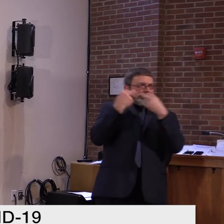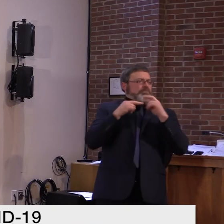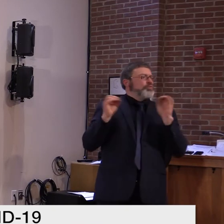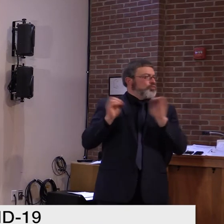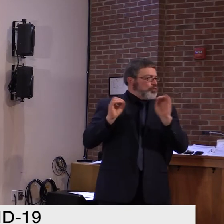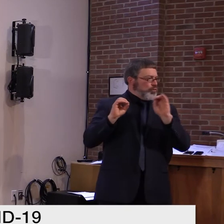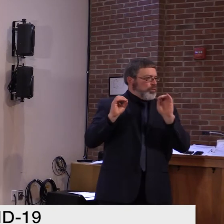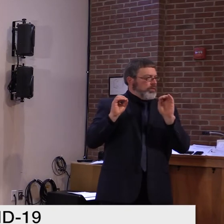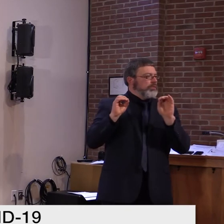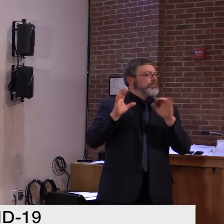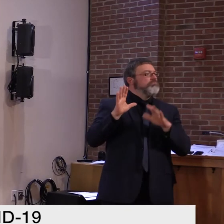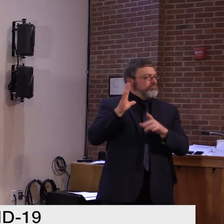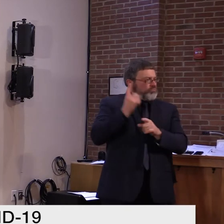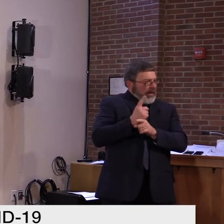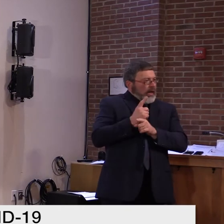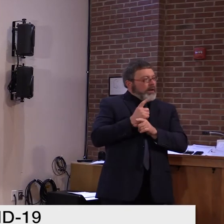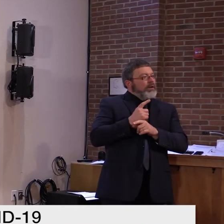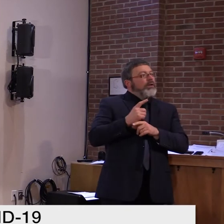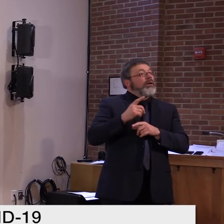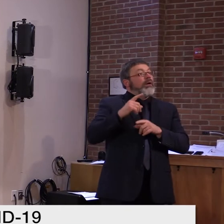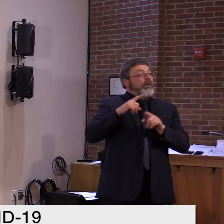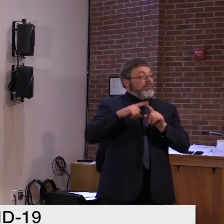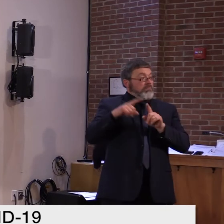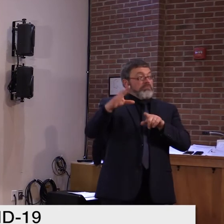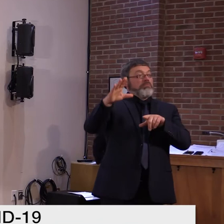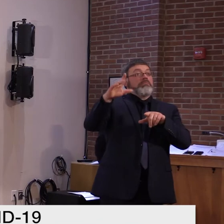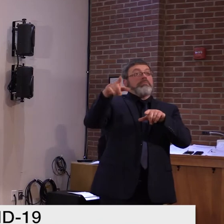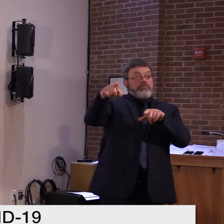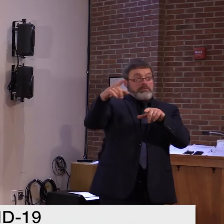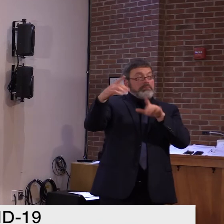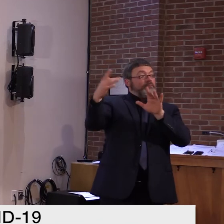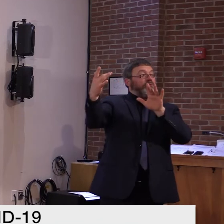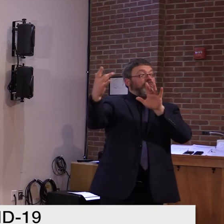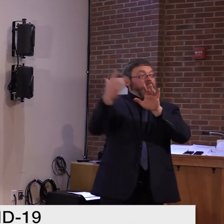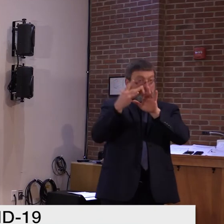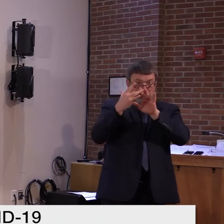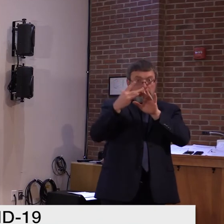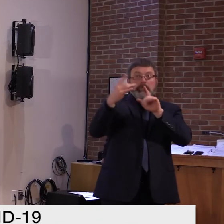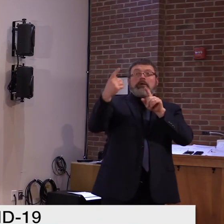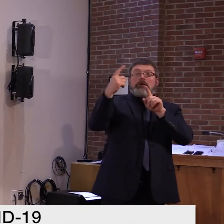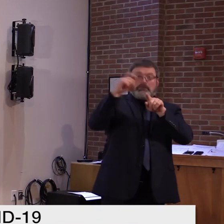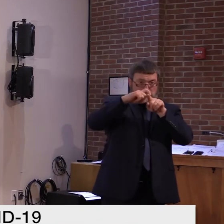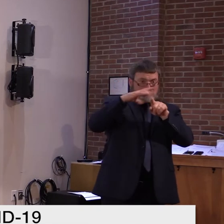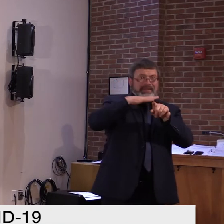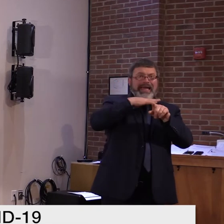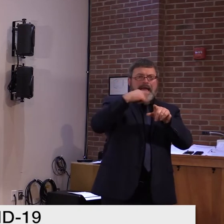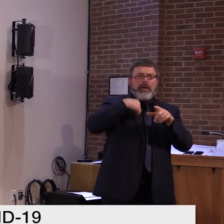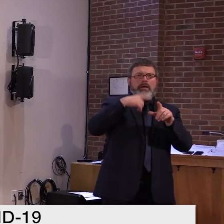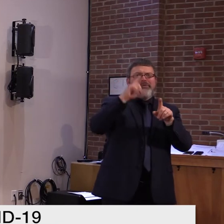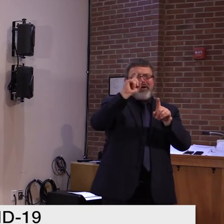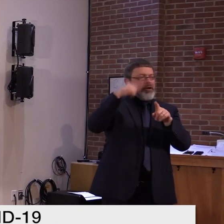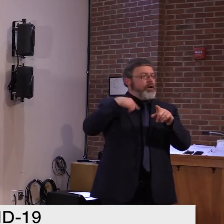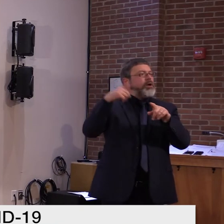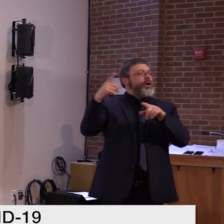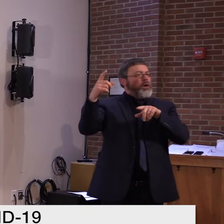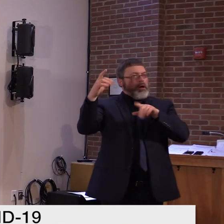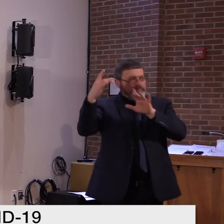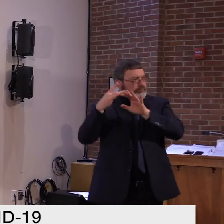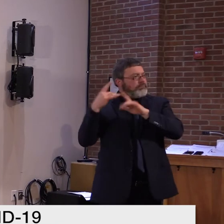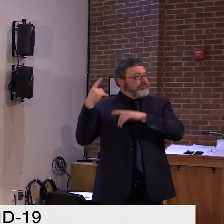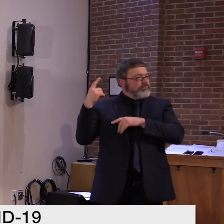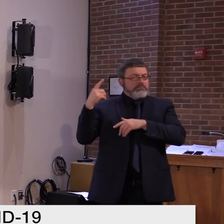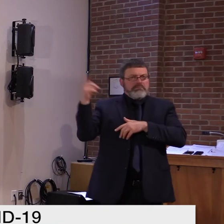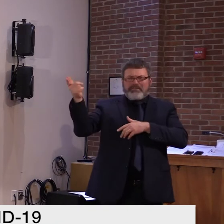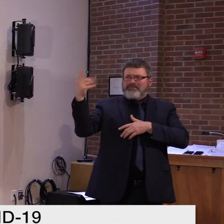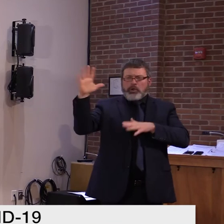has, has traced back to a multi-health gathering that happened after you banned them. Um, if there's any enforcement